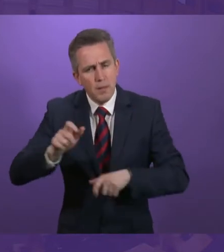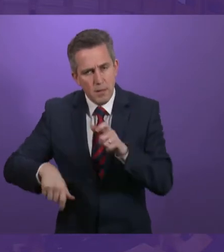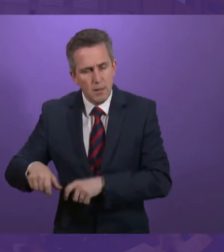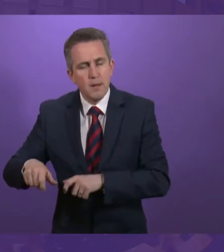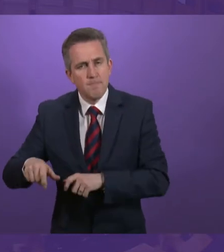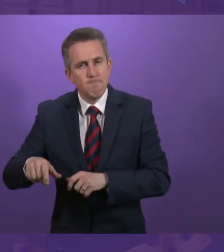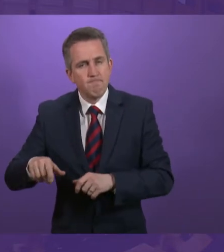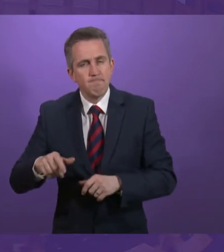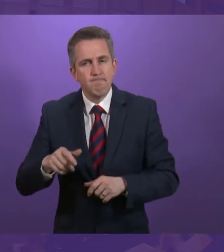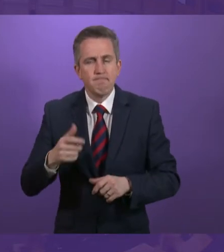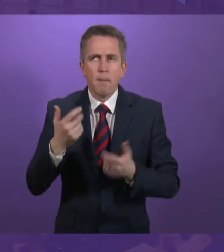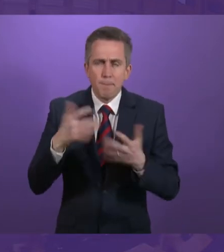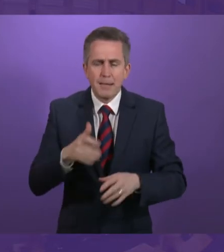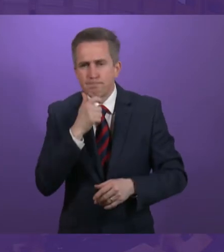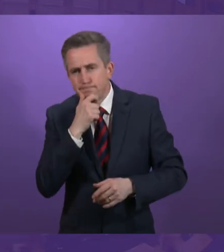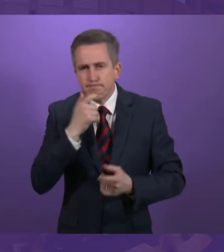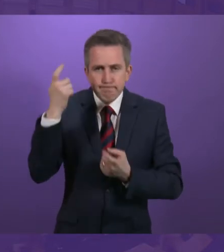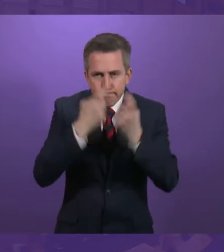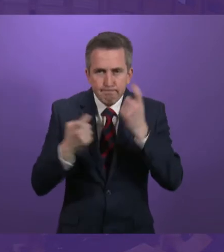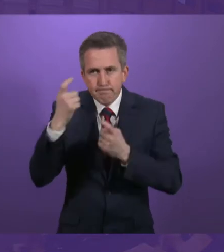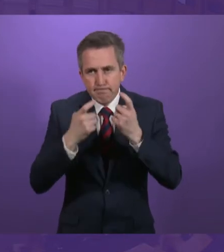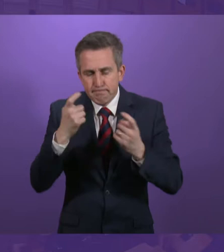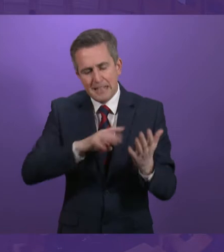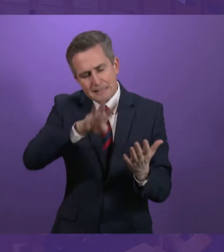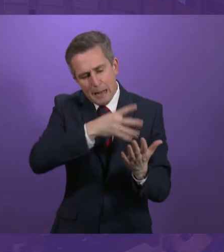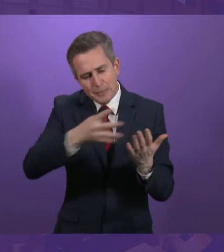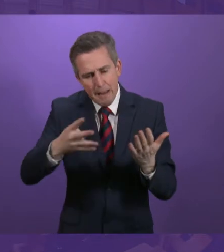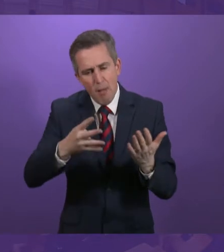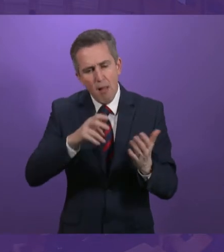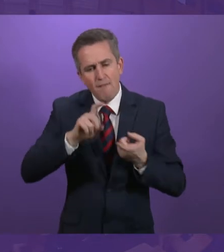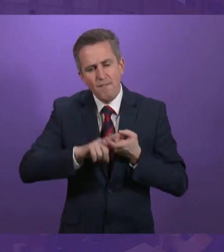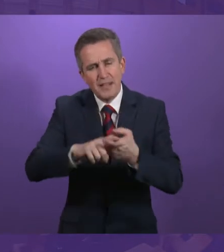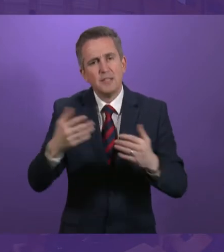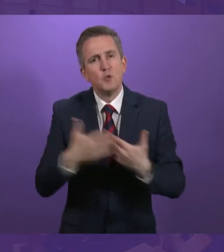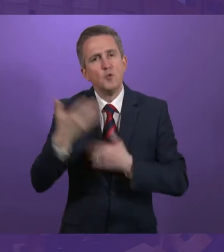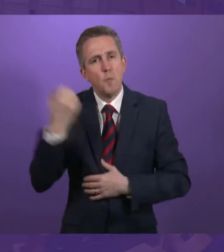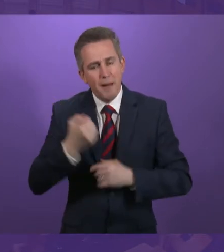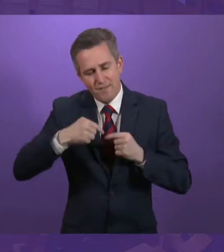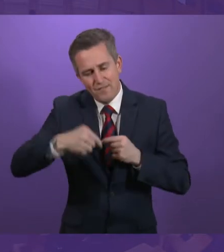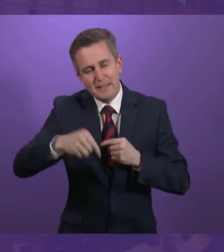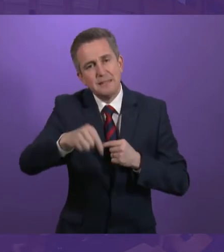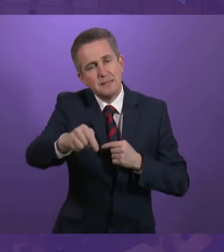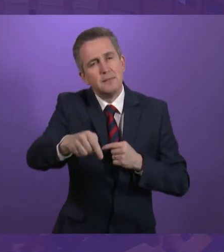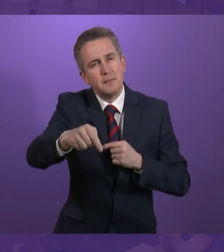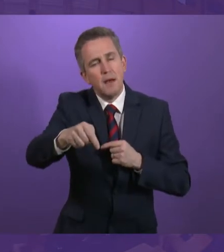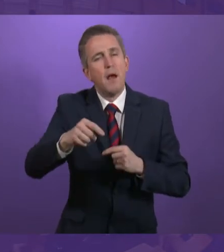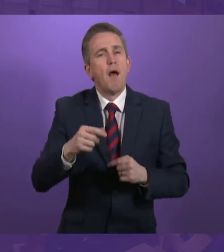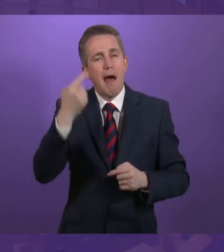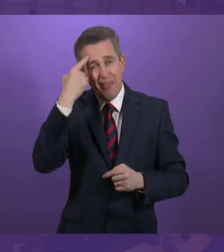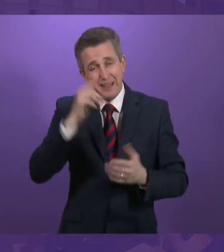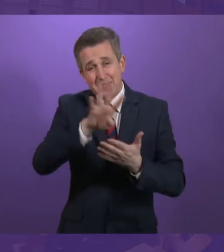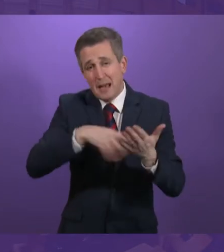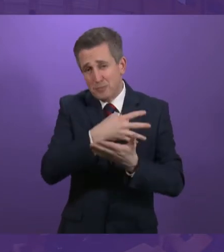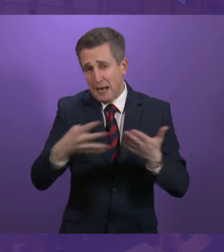consideration I have determined on a timetable taking over the remaining benefits which based on current plans I believe whilst challenging is